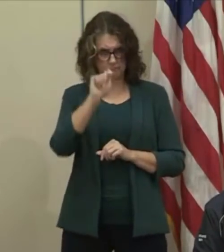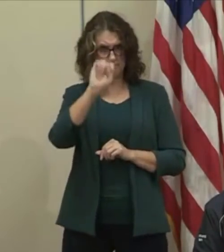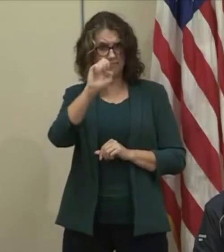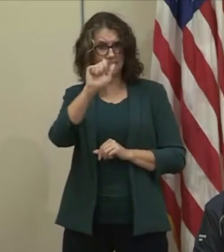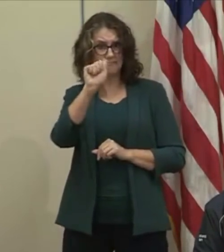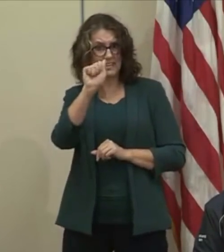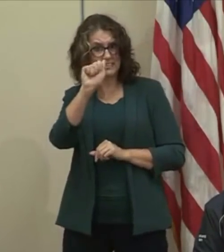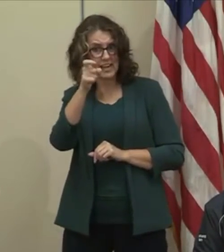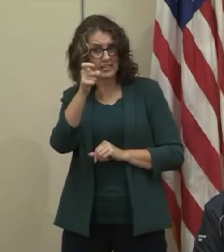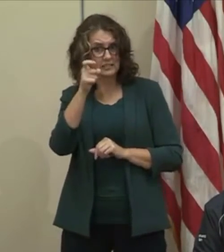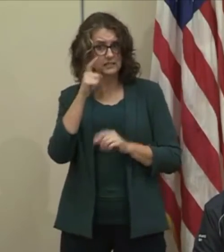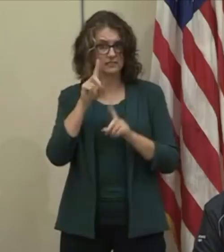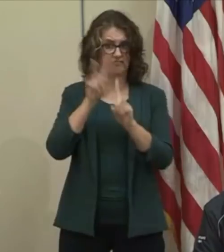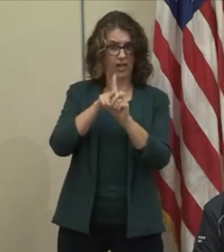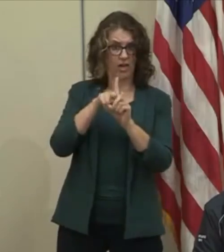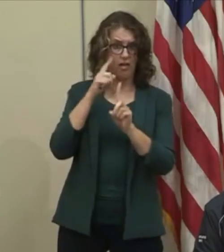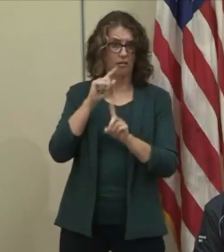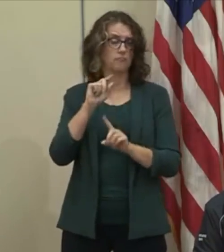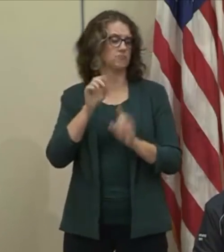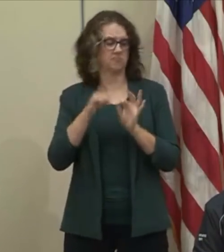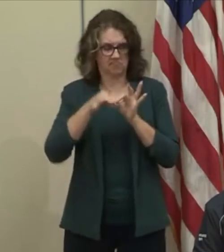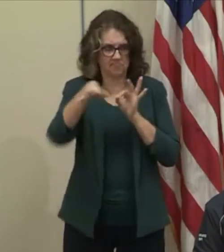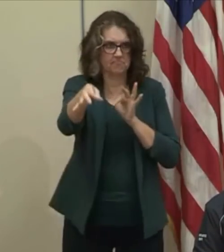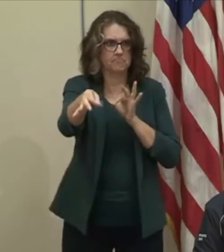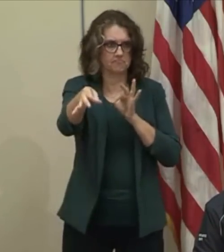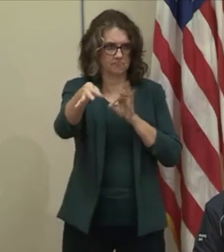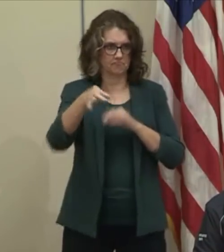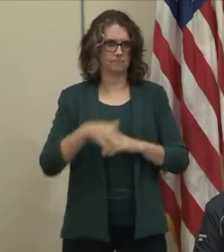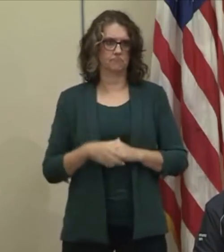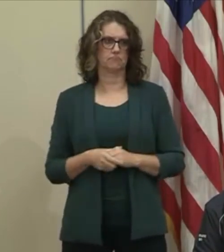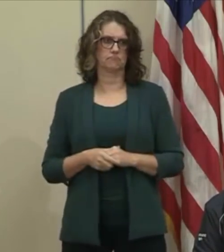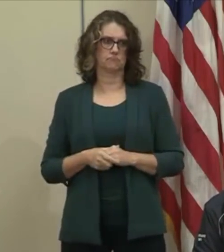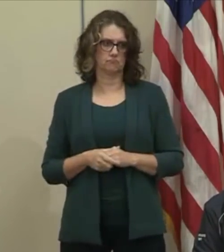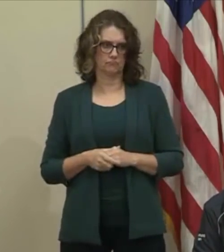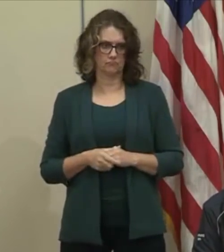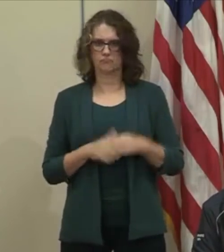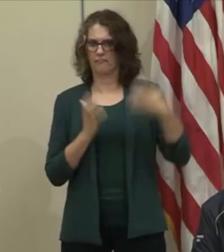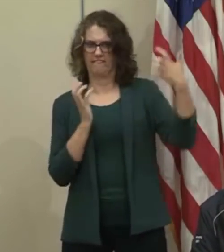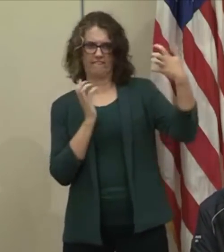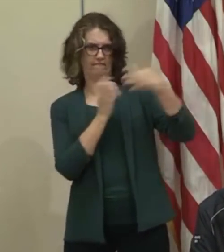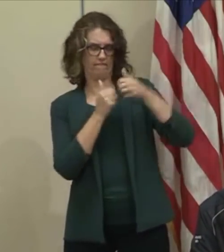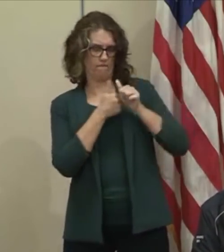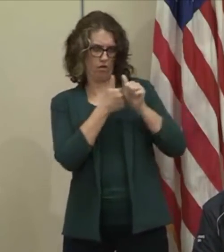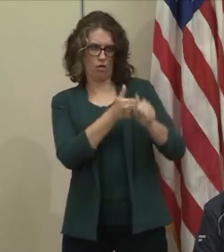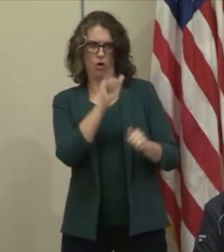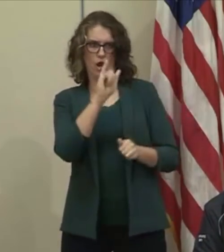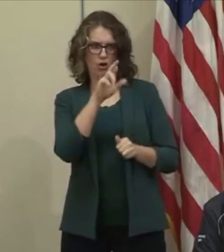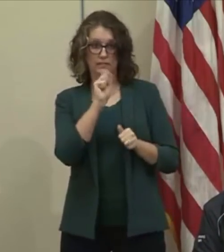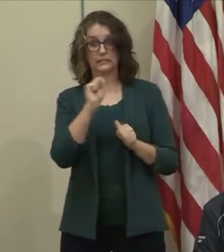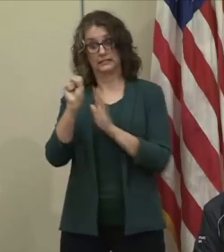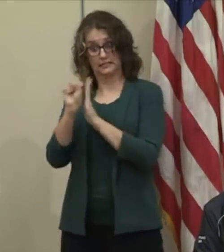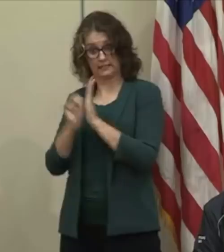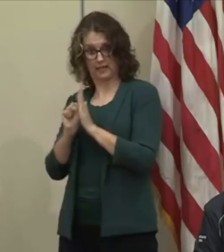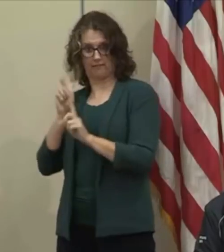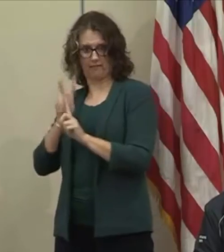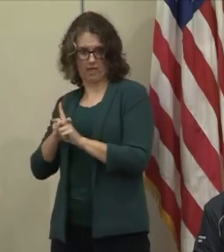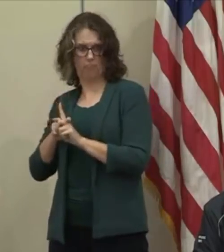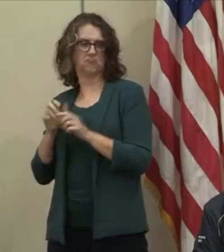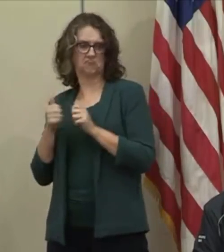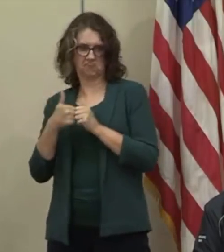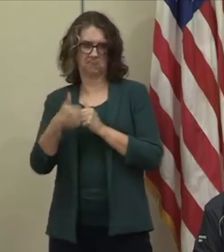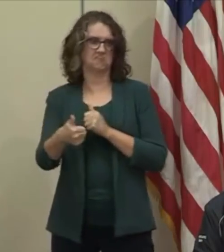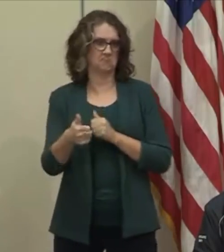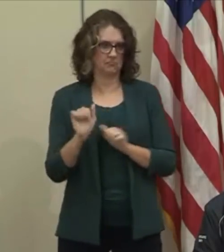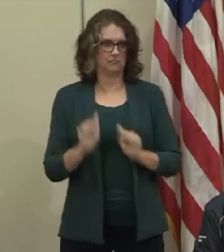IRS guidelines. Small businesses all across our state are struggling. So, we can announce